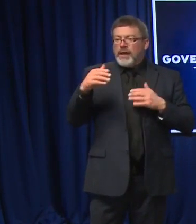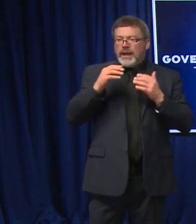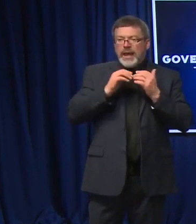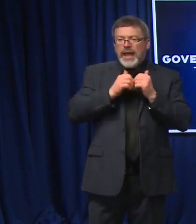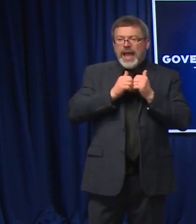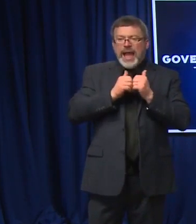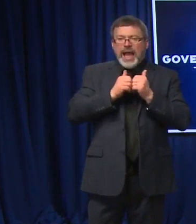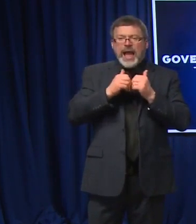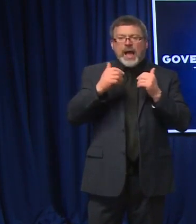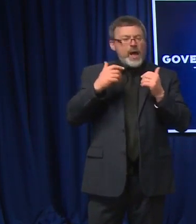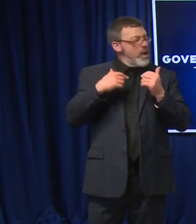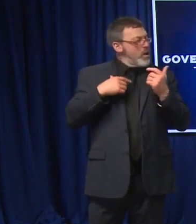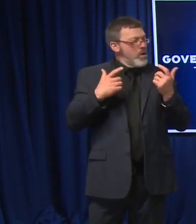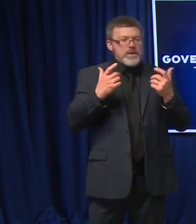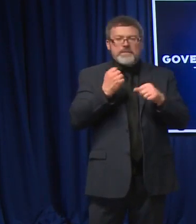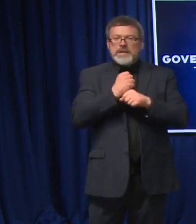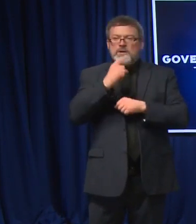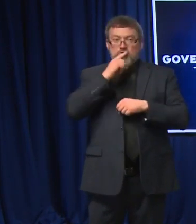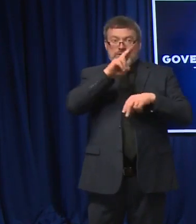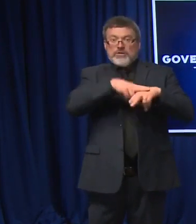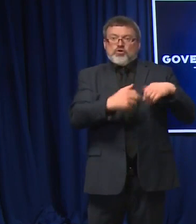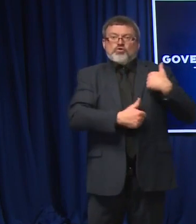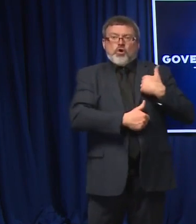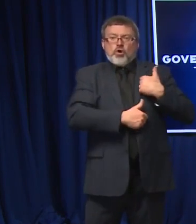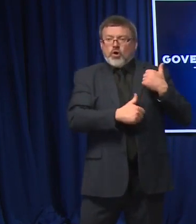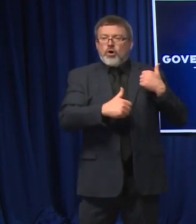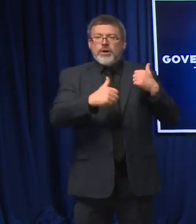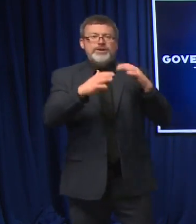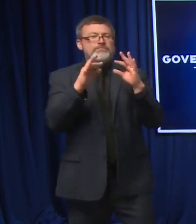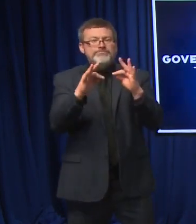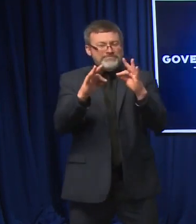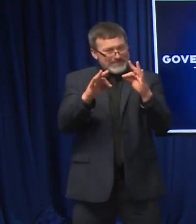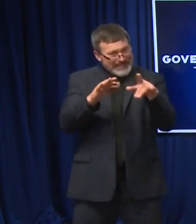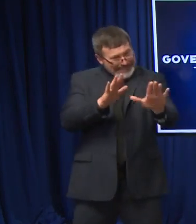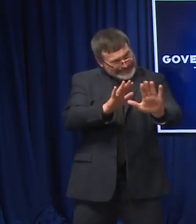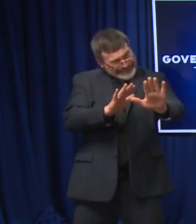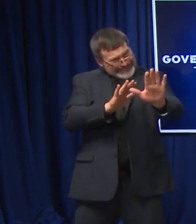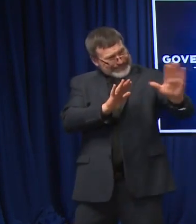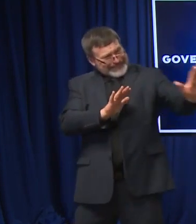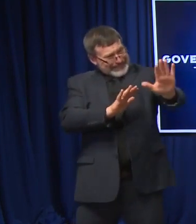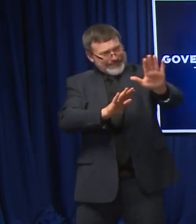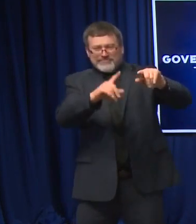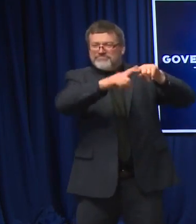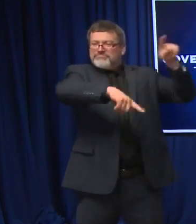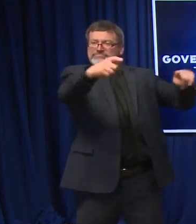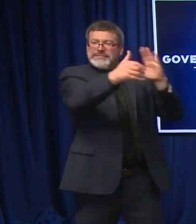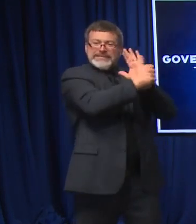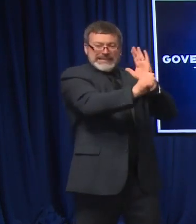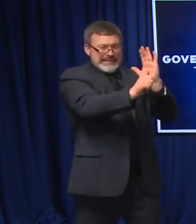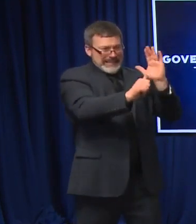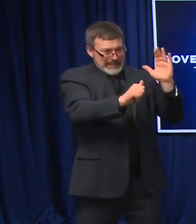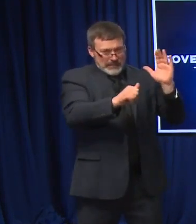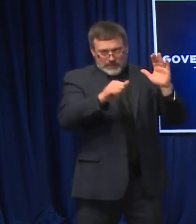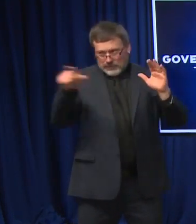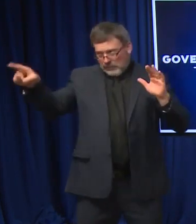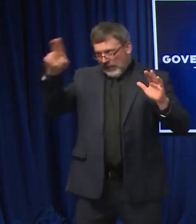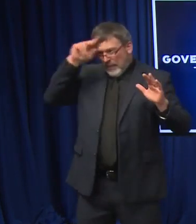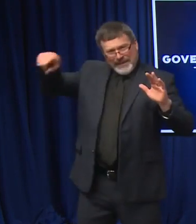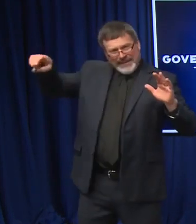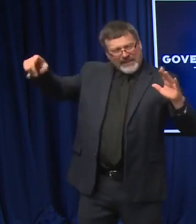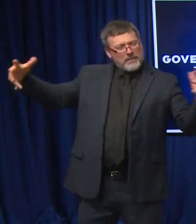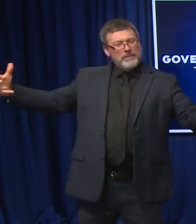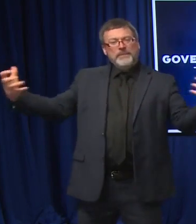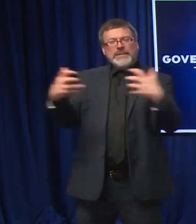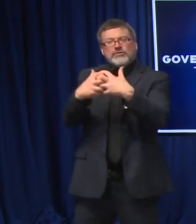to make sure that we're putting the best skill set with our men and women on the National Guard, because it's very different, with the exact needs in the hospitals,